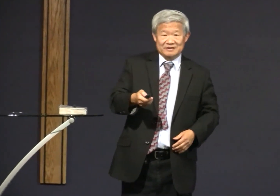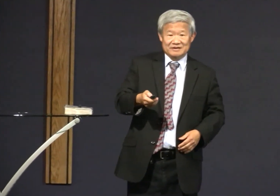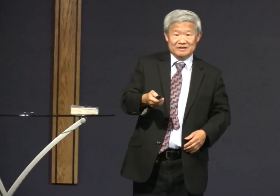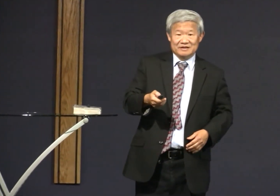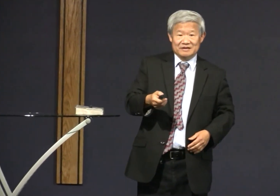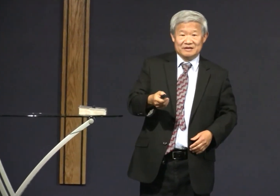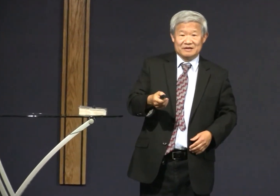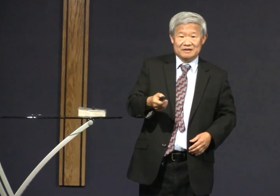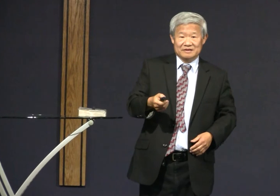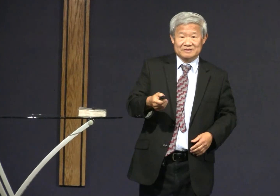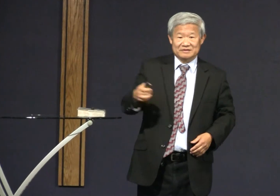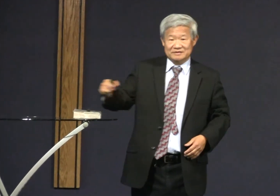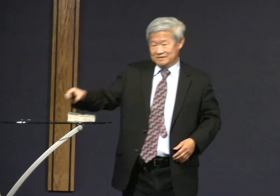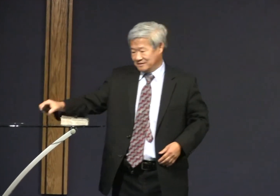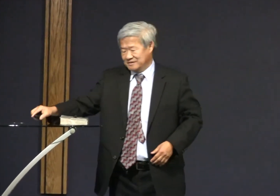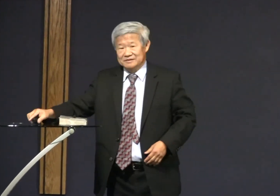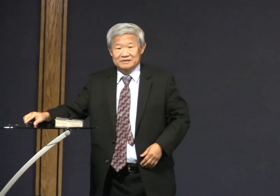there's something about history from that little girl.